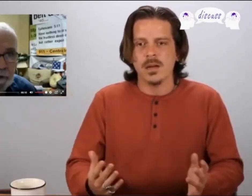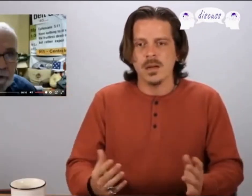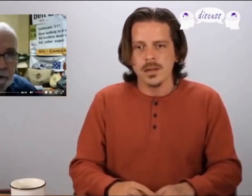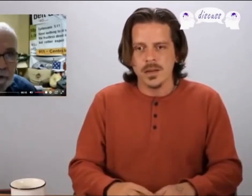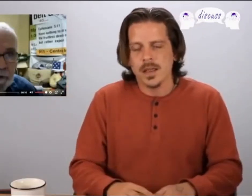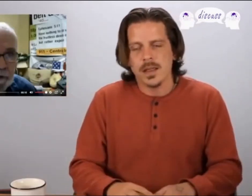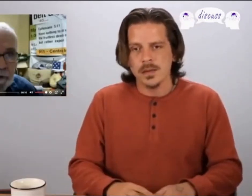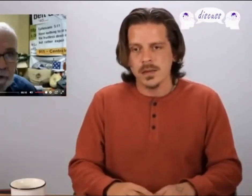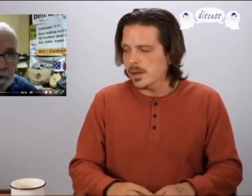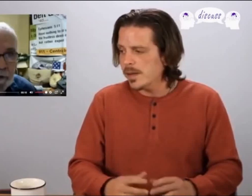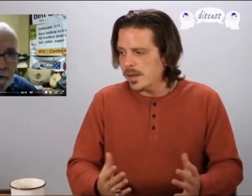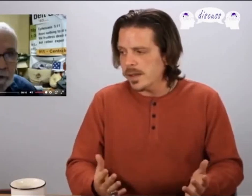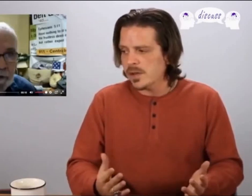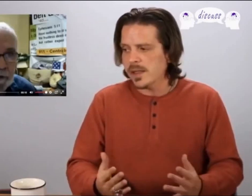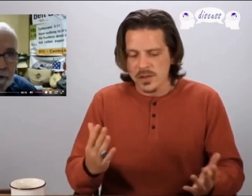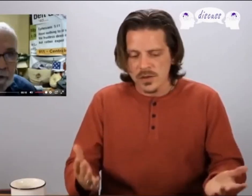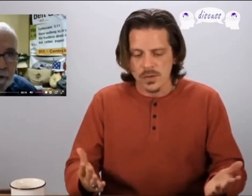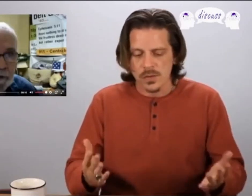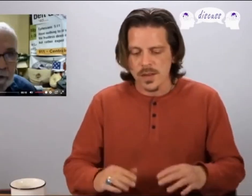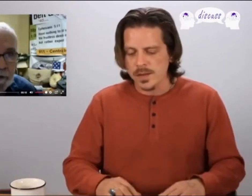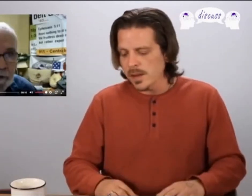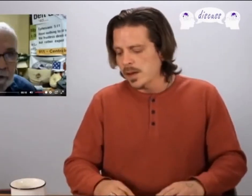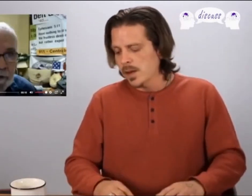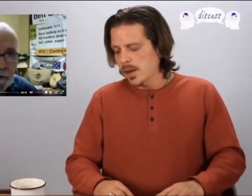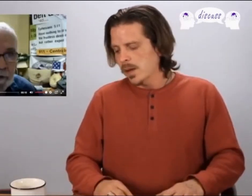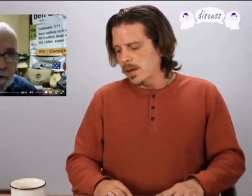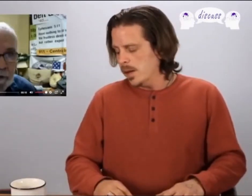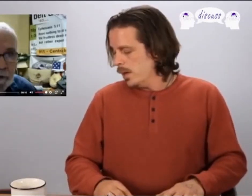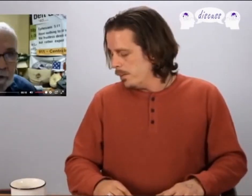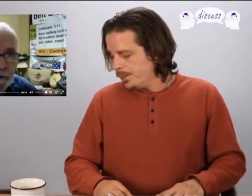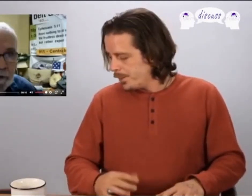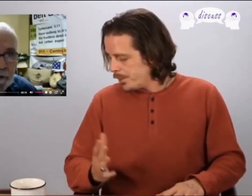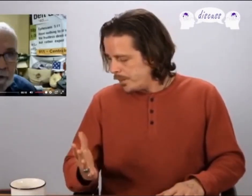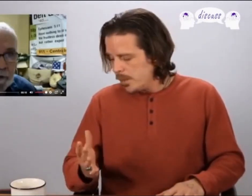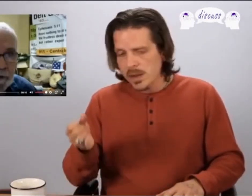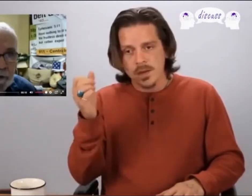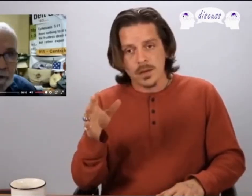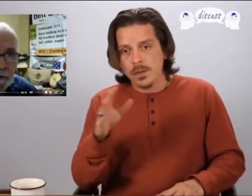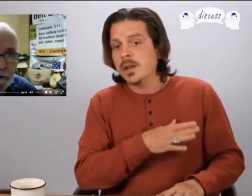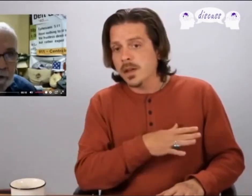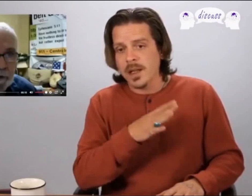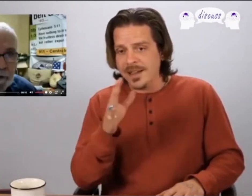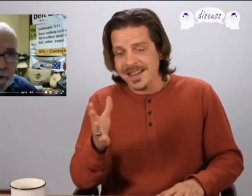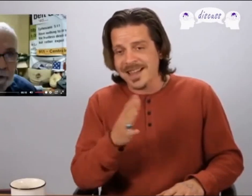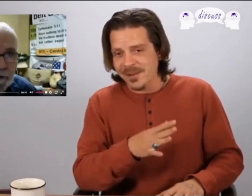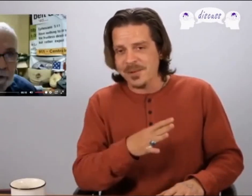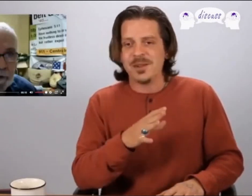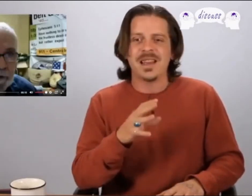hour you can't do it it's it's just too crazy so there we go with